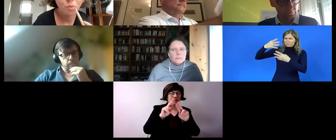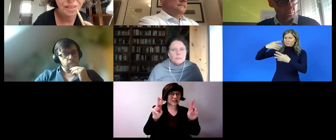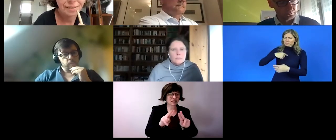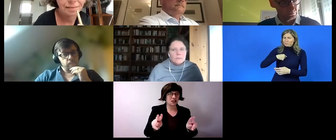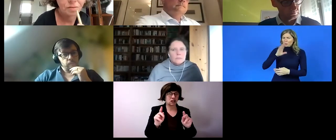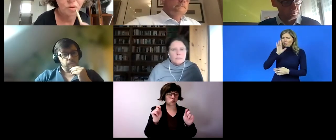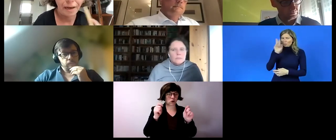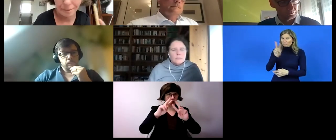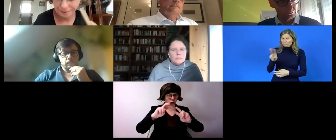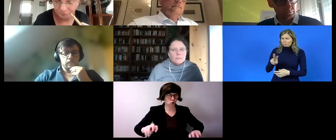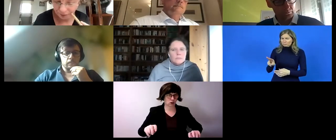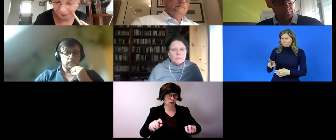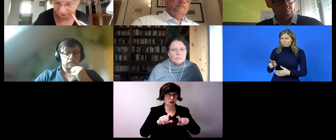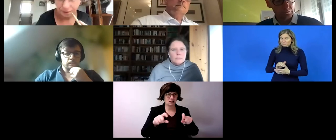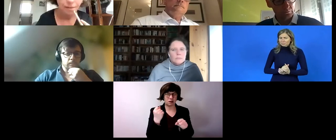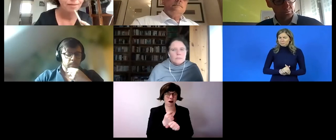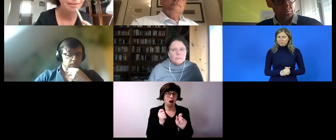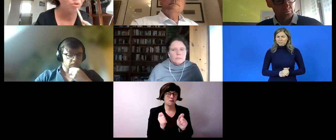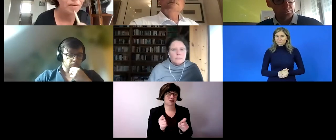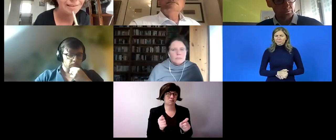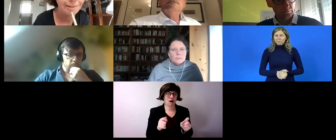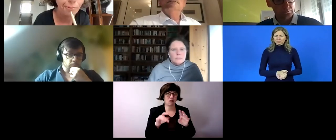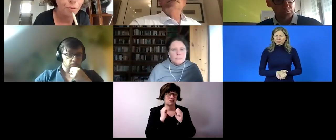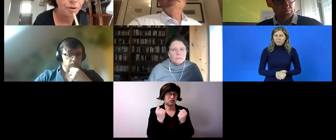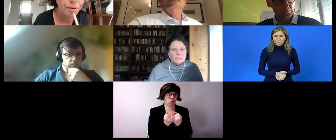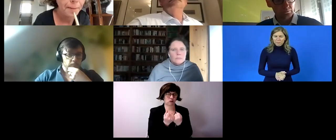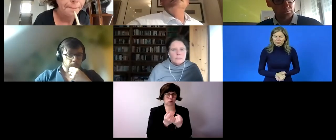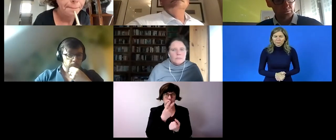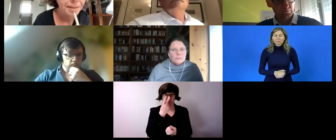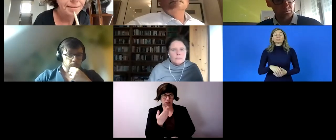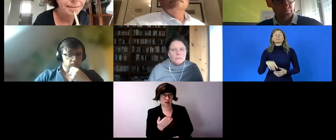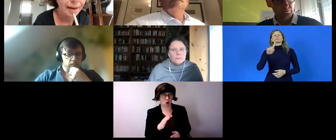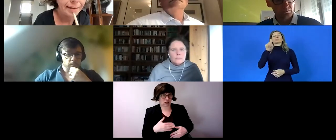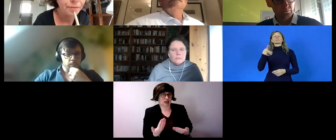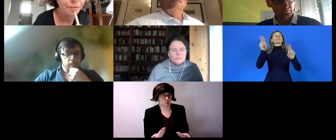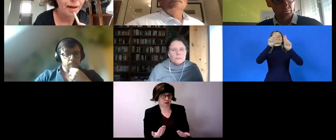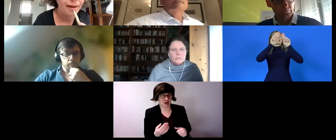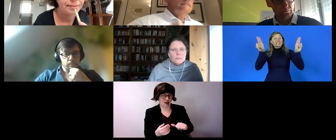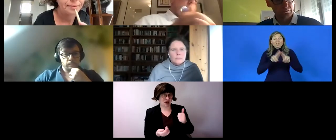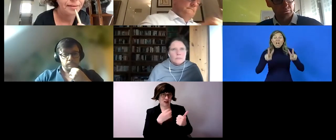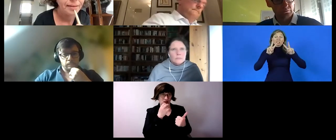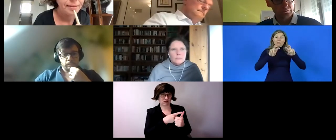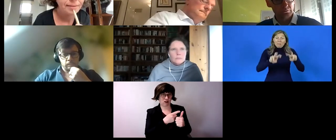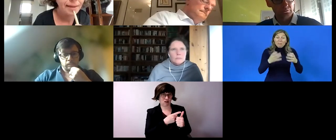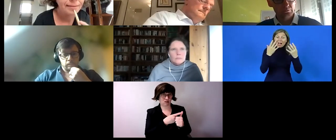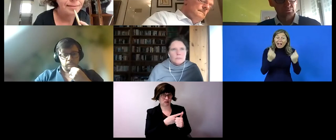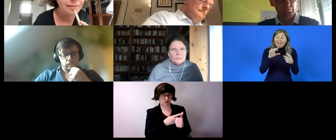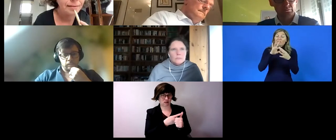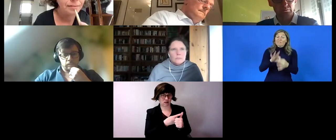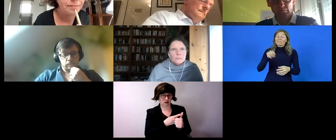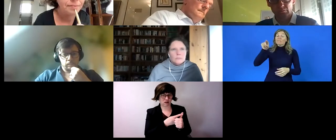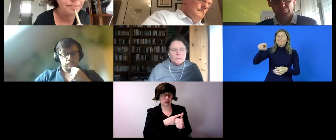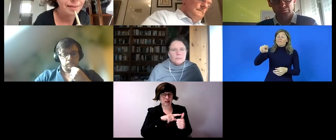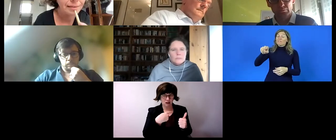are there any international studies available on the labor market situation that's